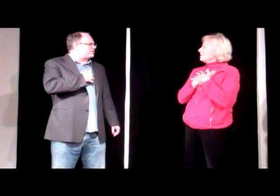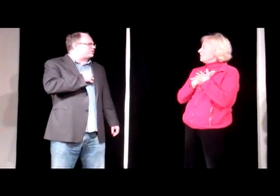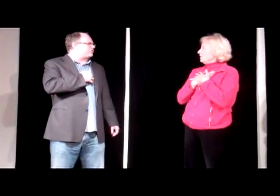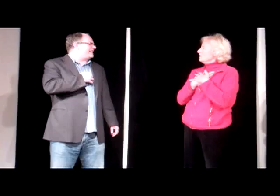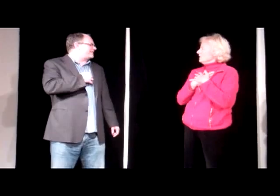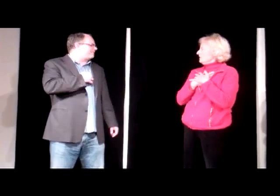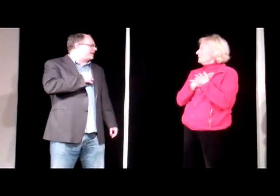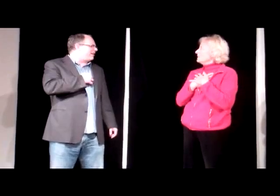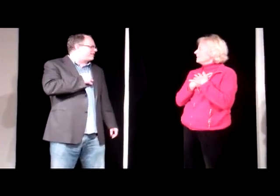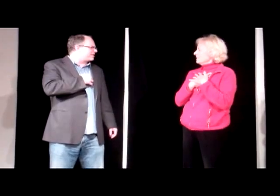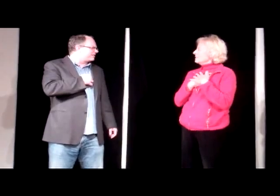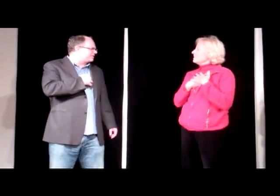treat in my heart.